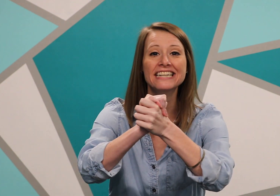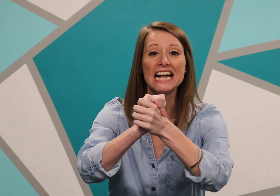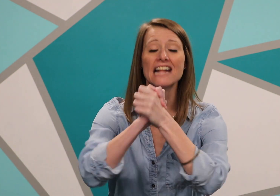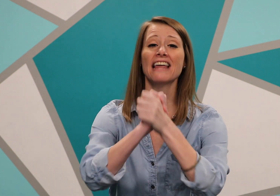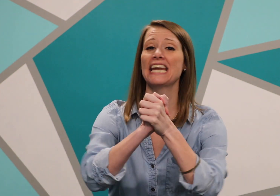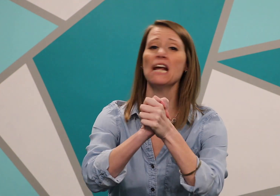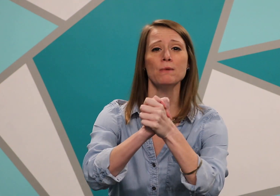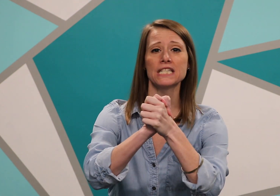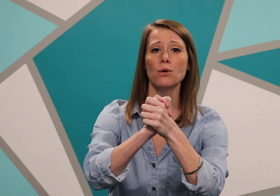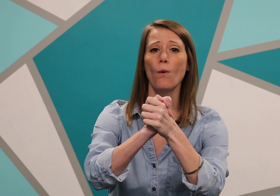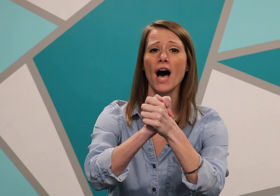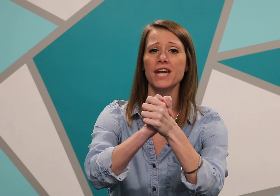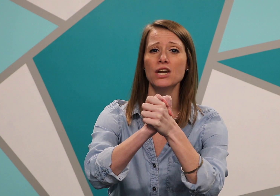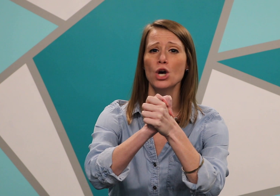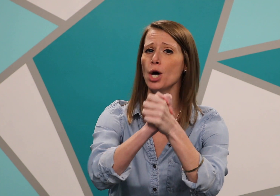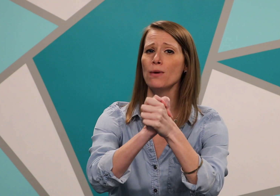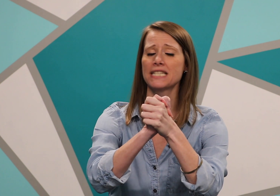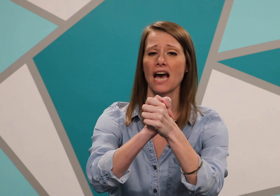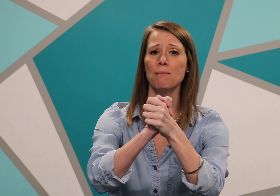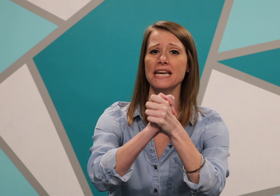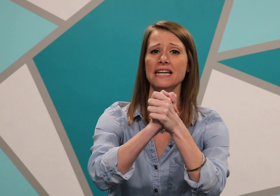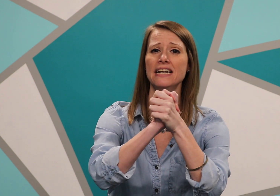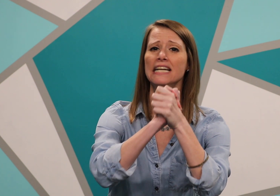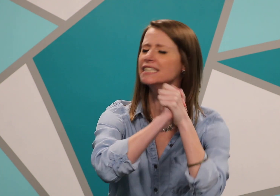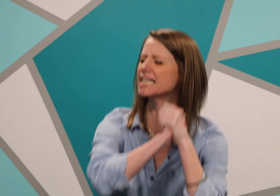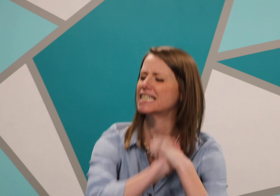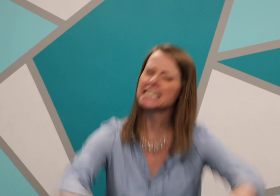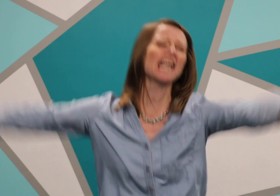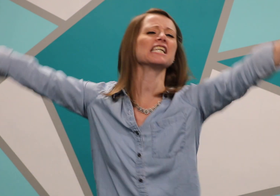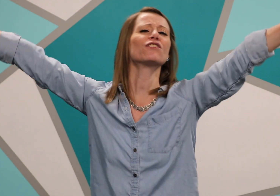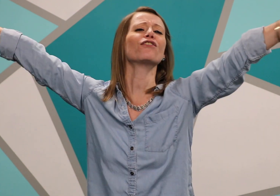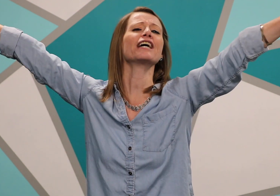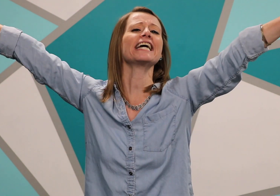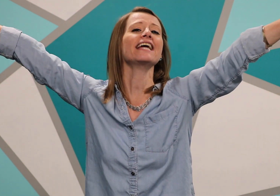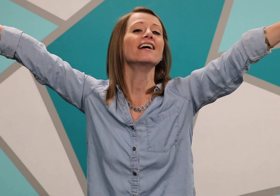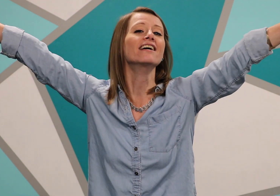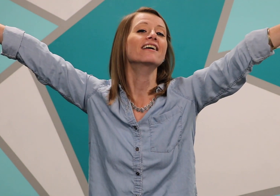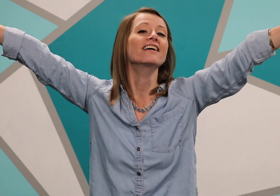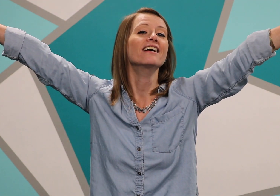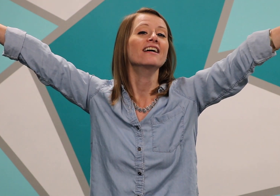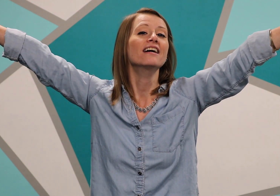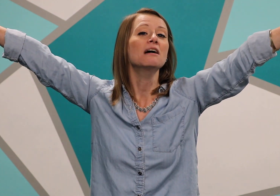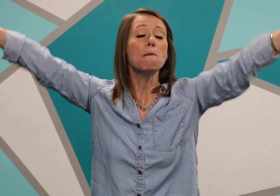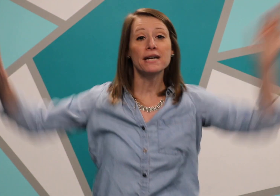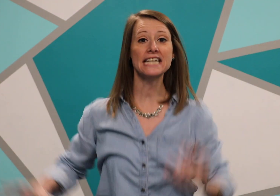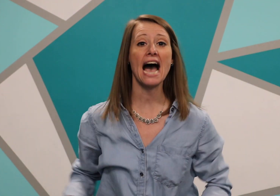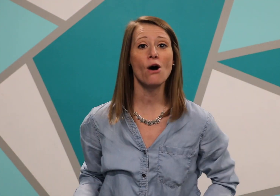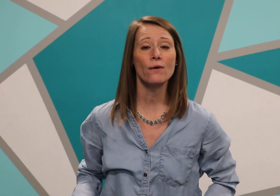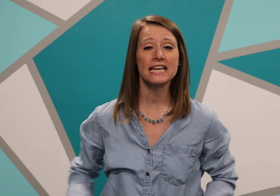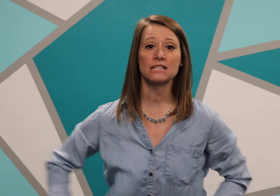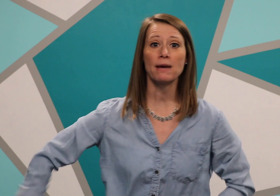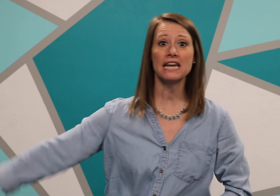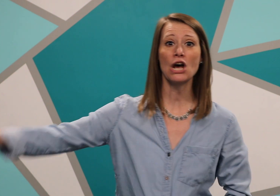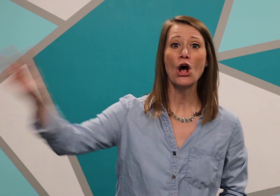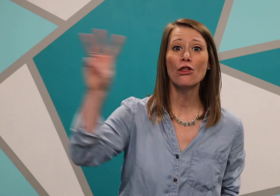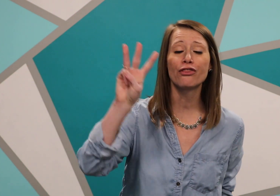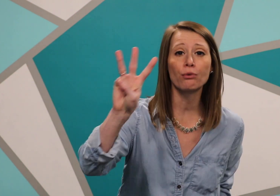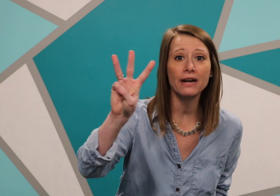that he was the one who was coming to set us free. But now it's been three